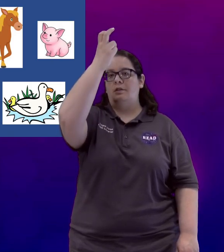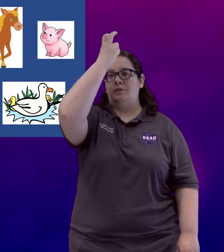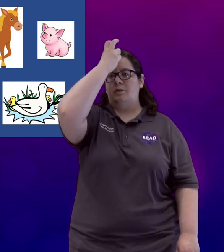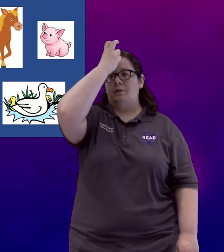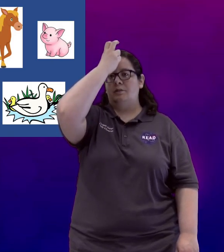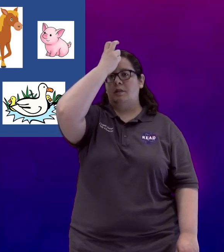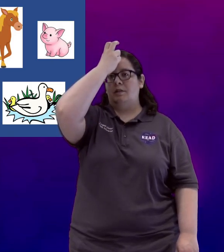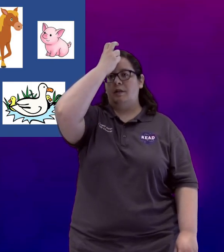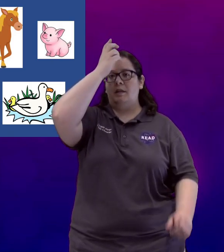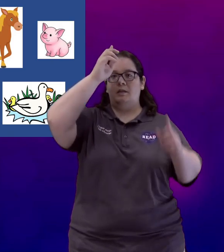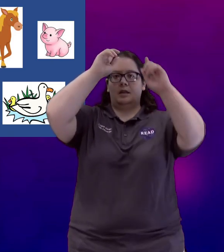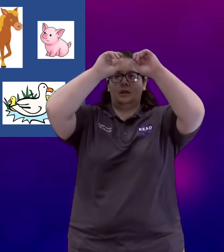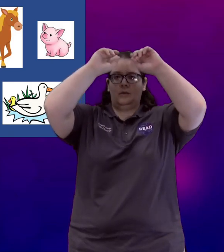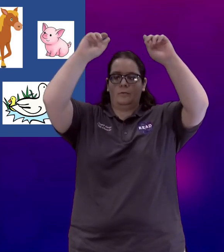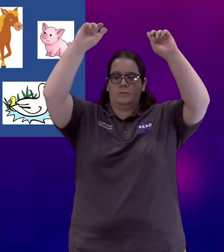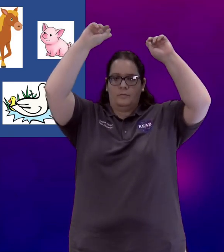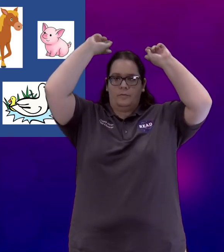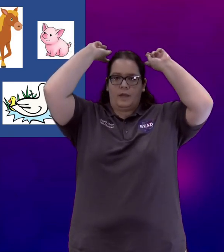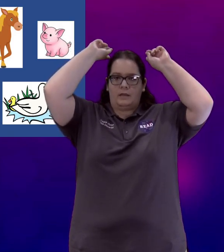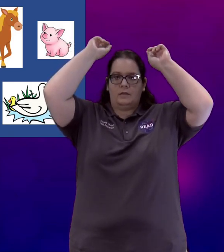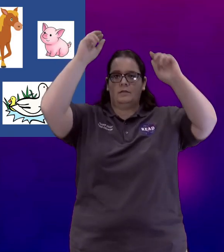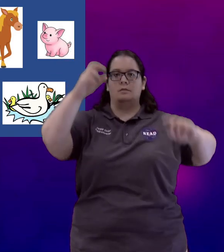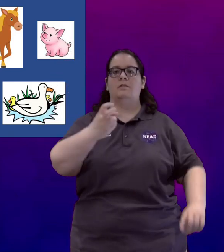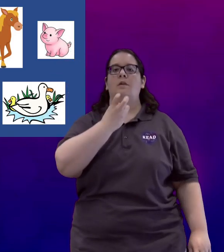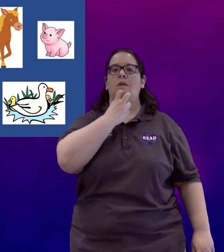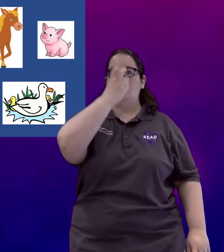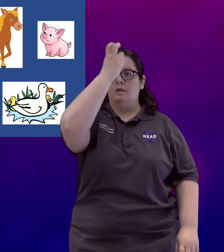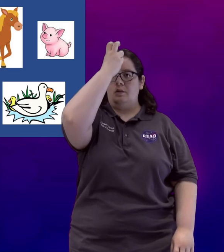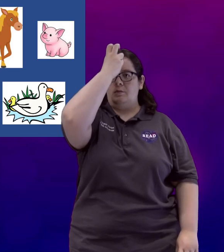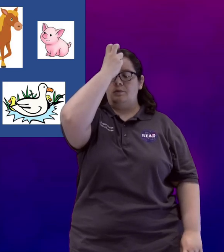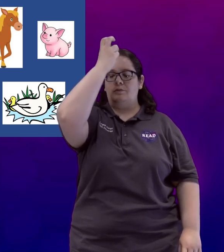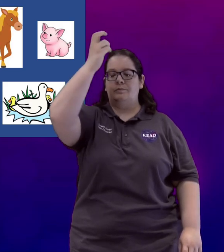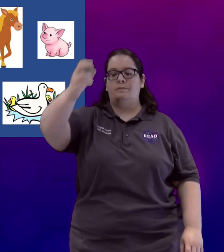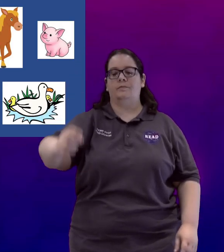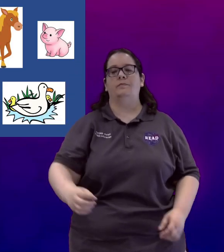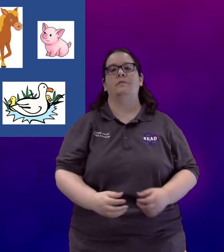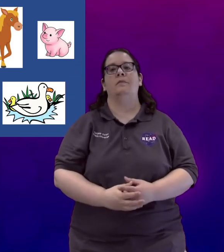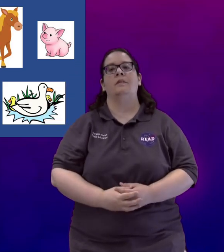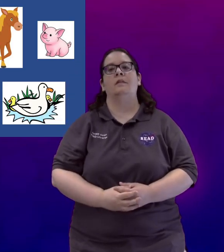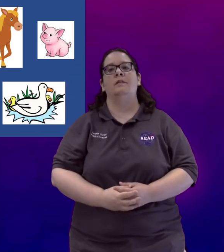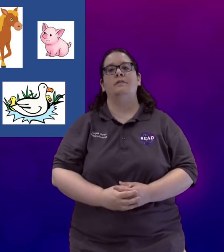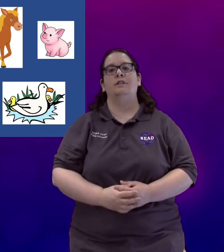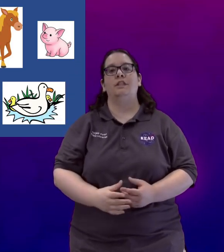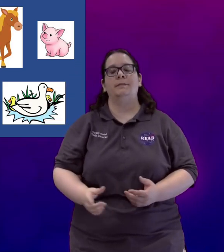those horns on their head that go back. Goat. For a chicken